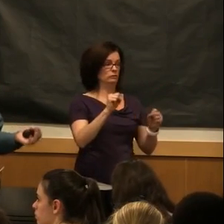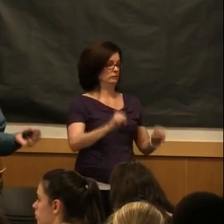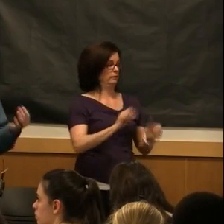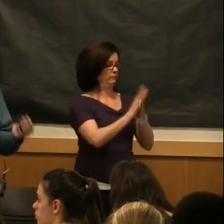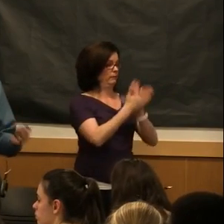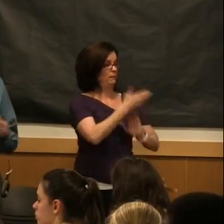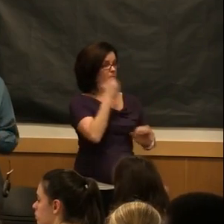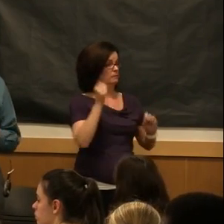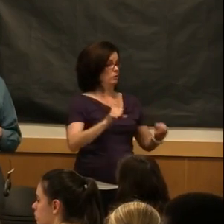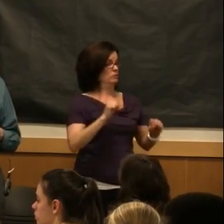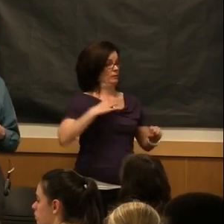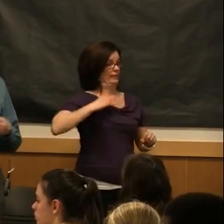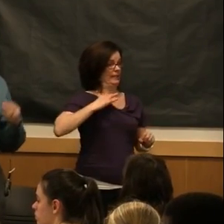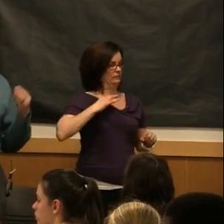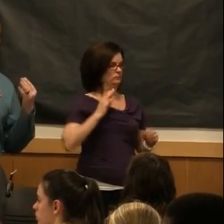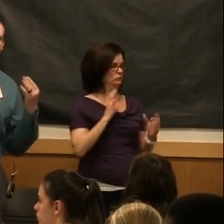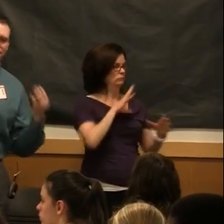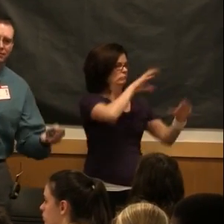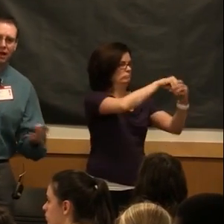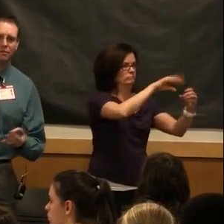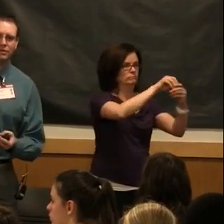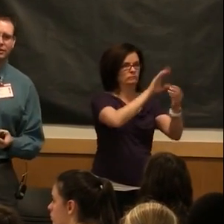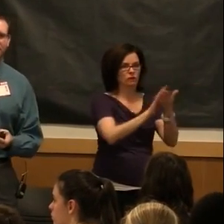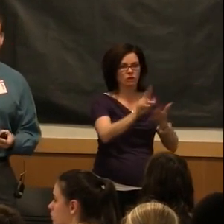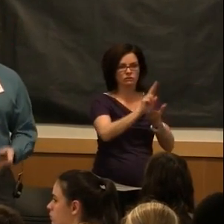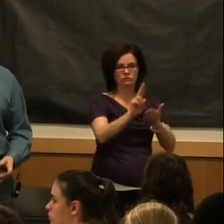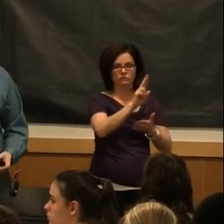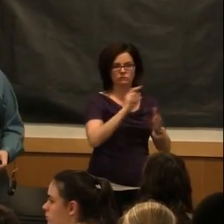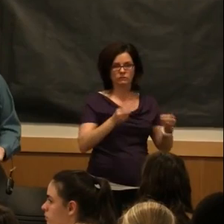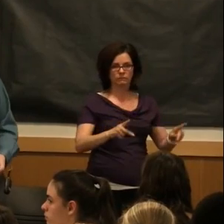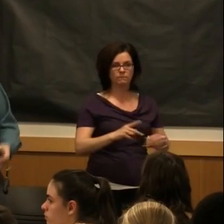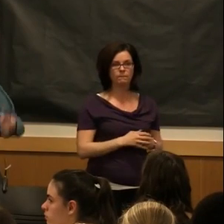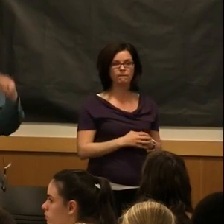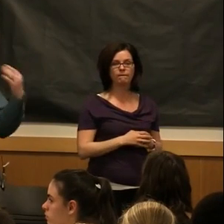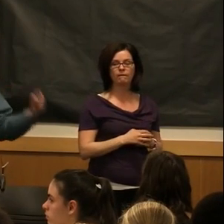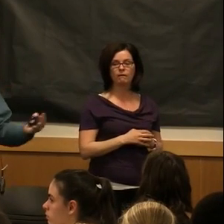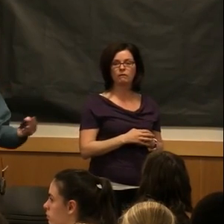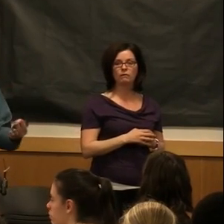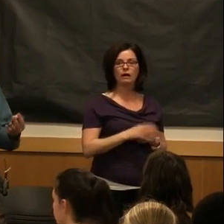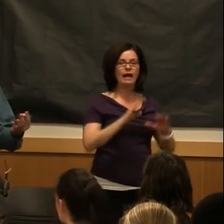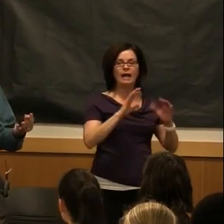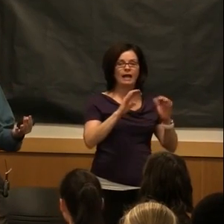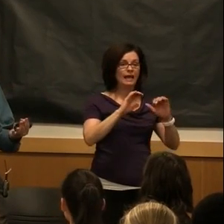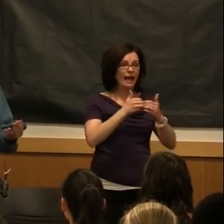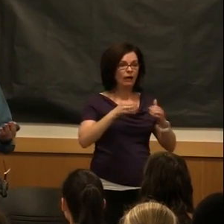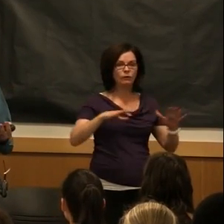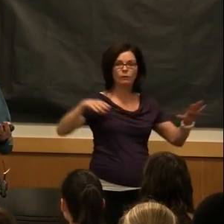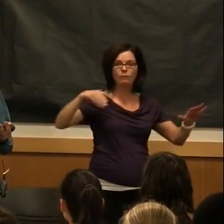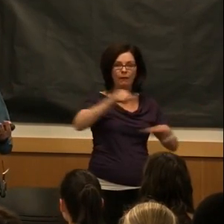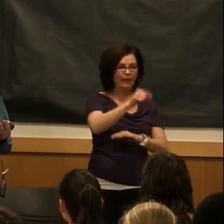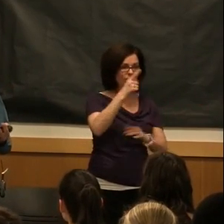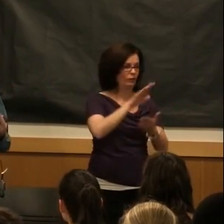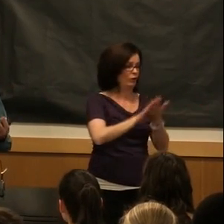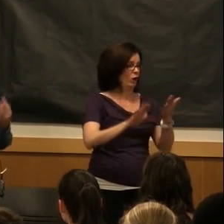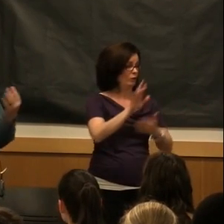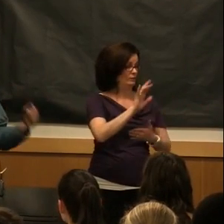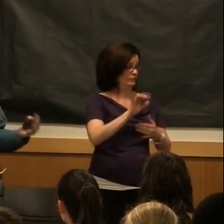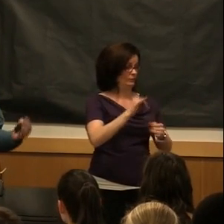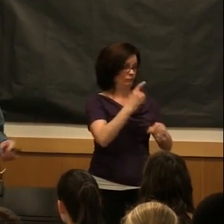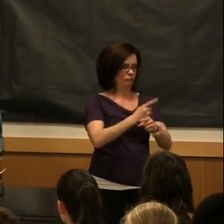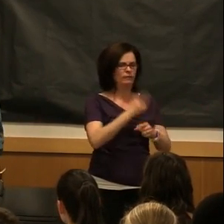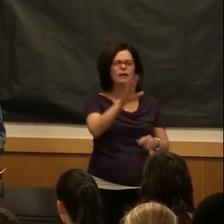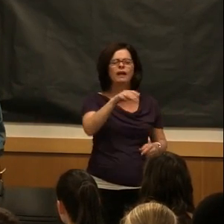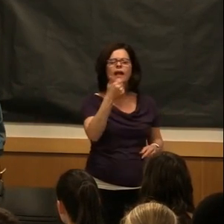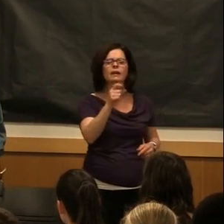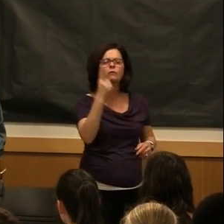candidates to be part of those college opportunities, and how to pay for college ultimately, right? Because does anybody